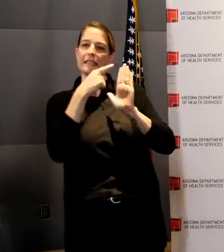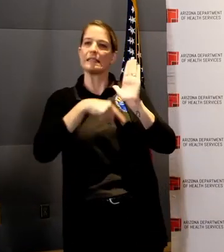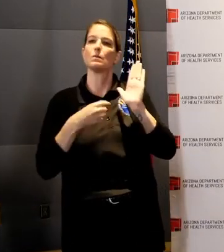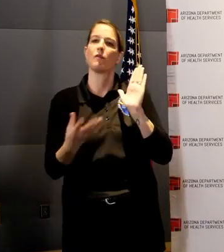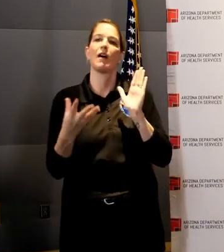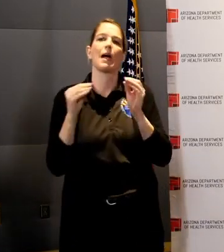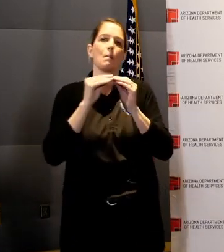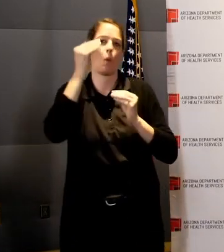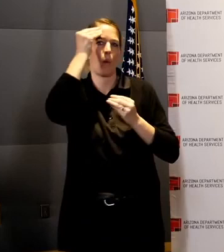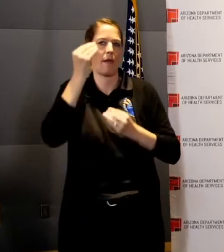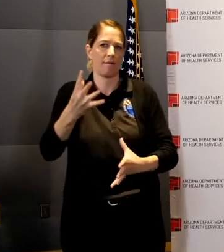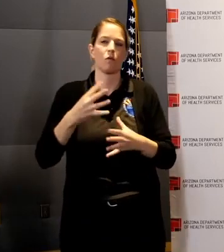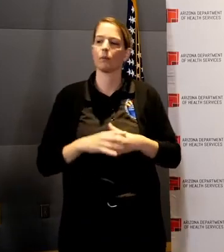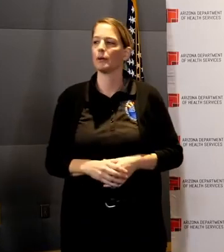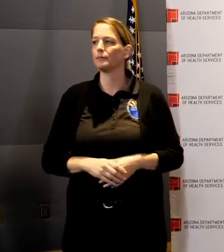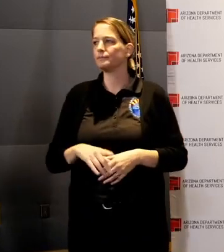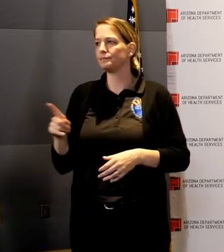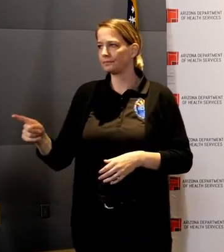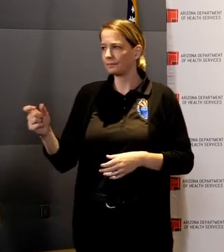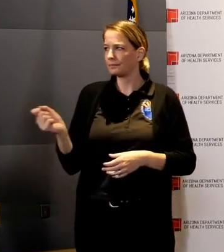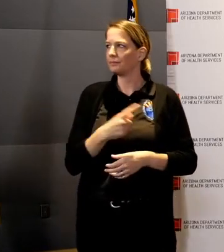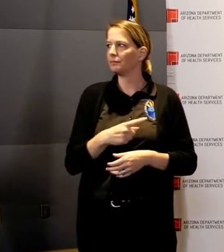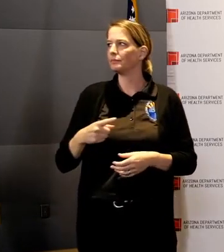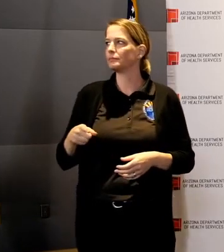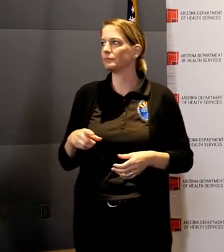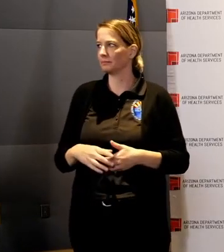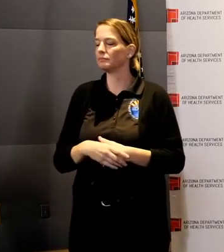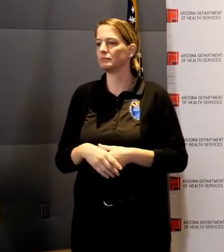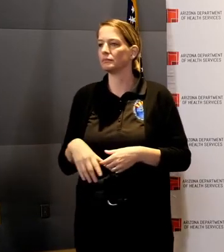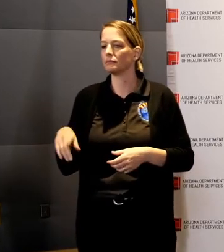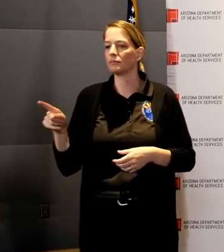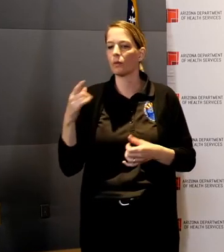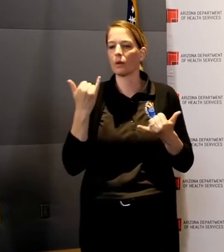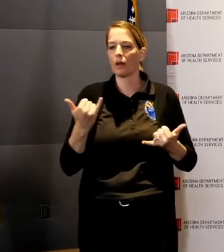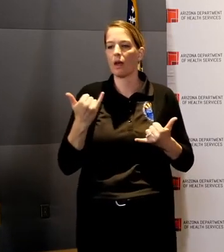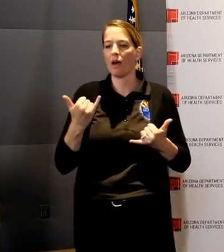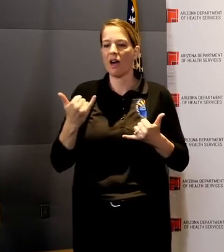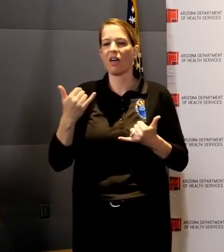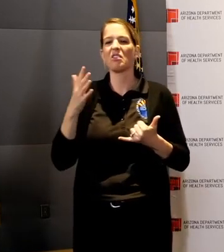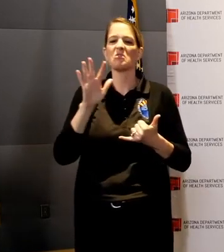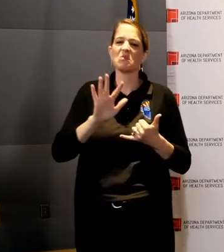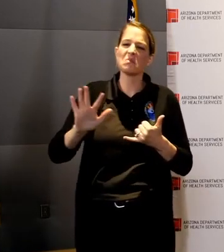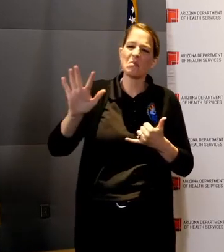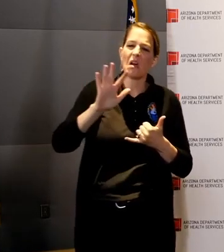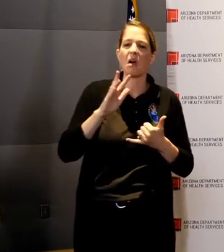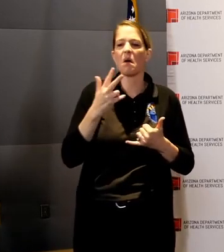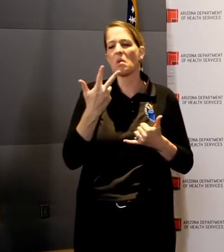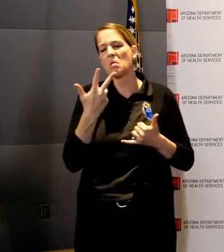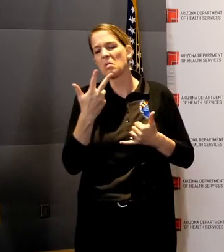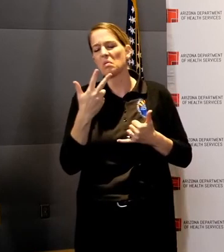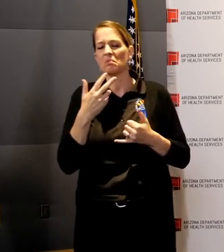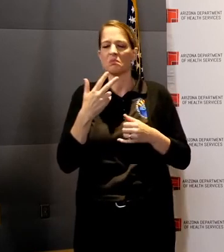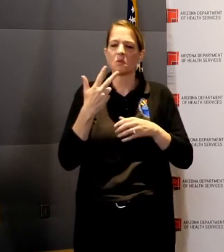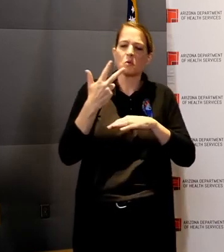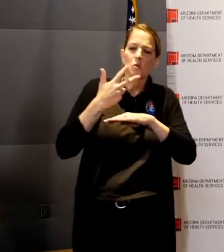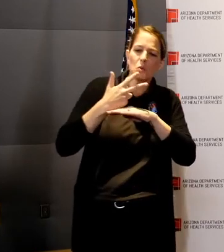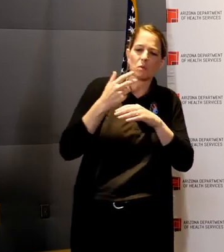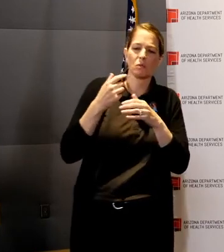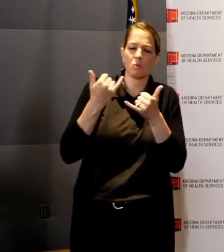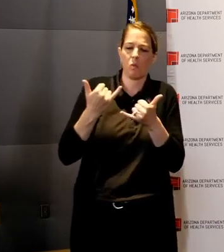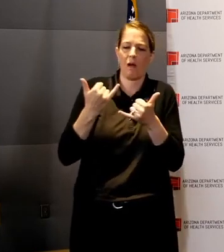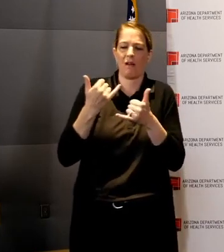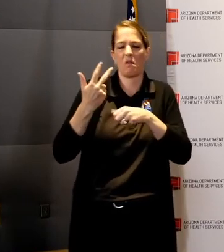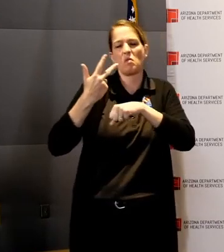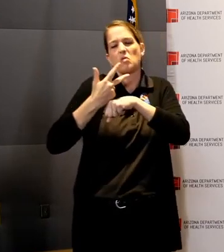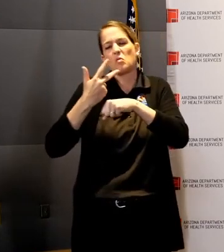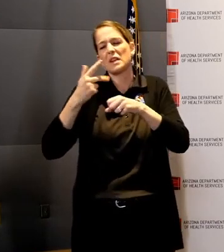We know that tests right now, there's about a three to five day delay because of the lapse in time for you guys to get to your